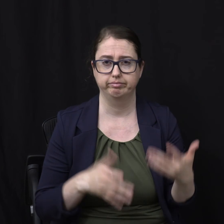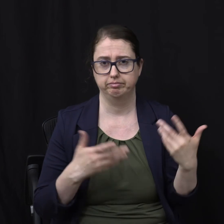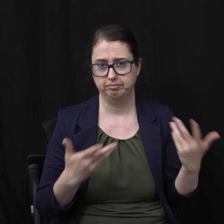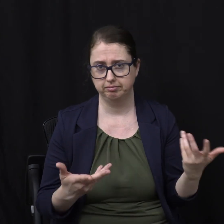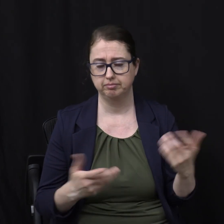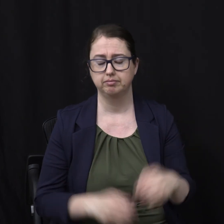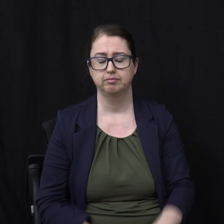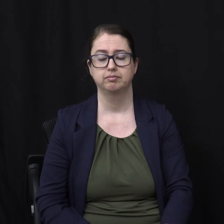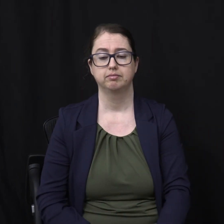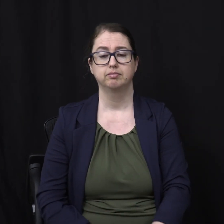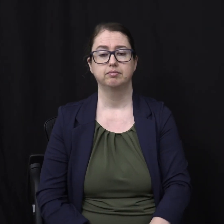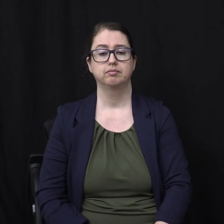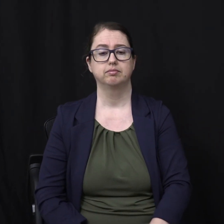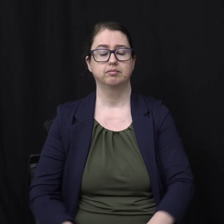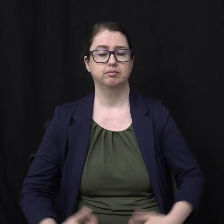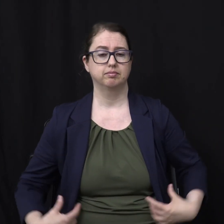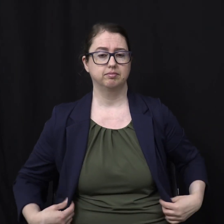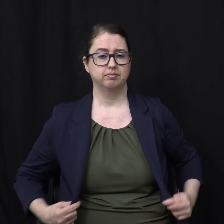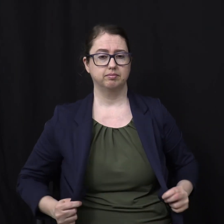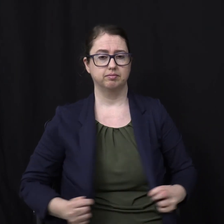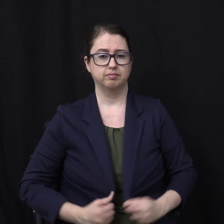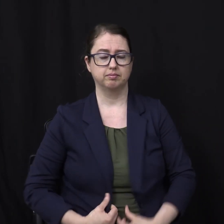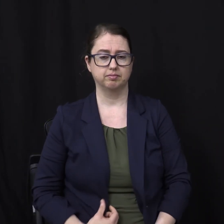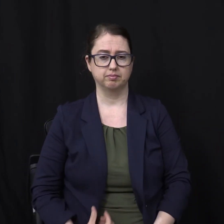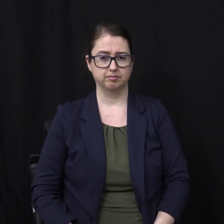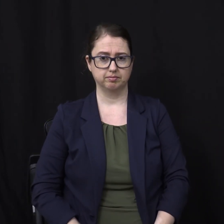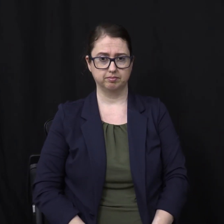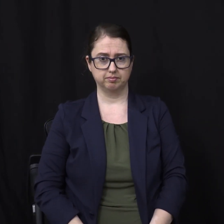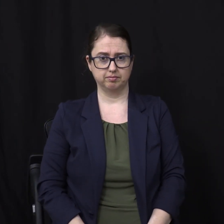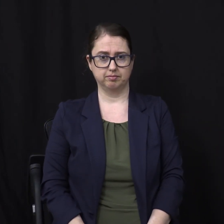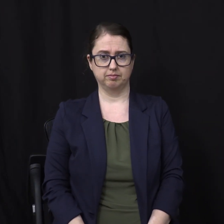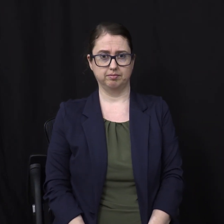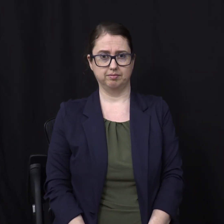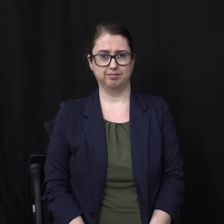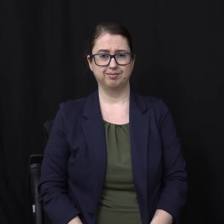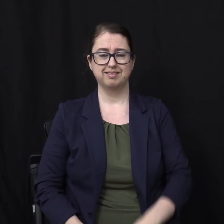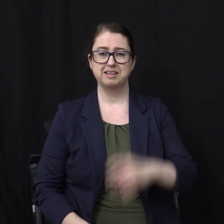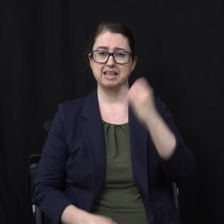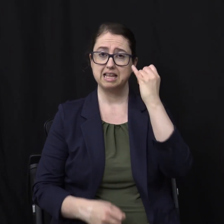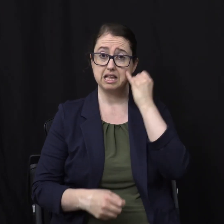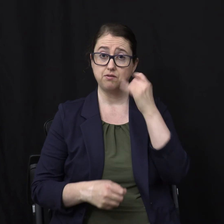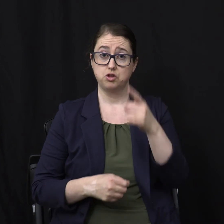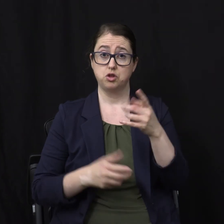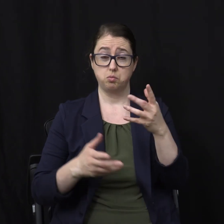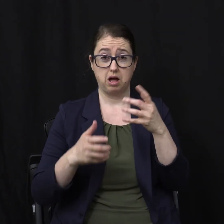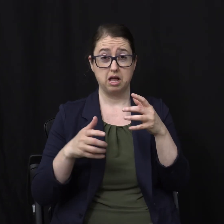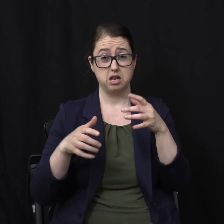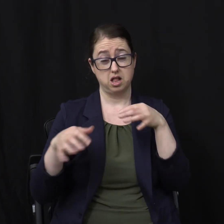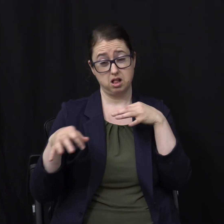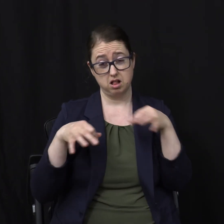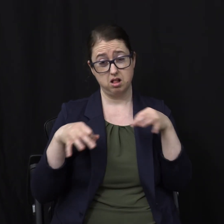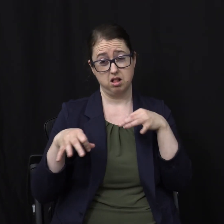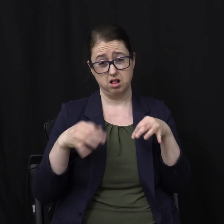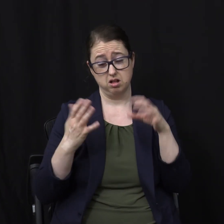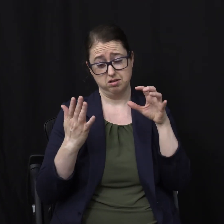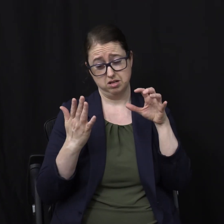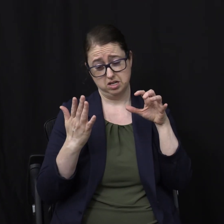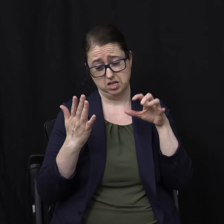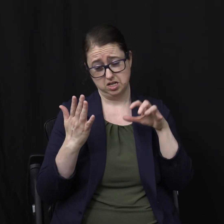So you want like a long Excessively wordy translation Of that Hebrew